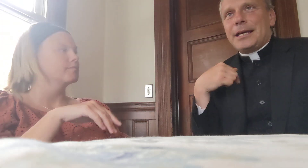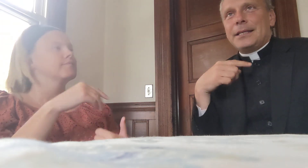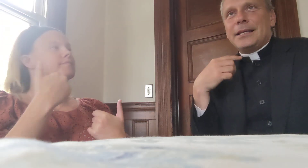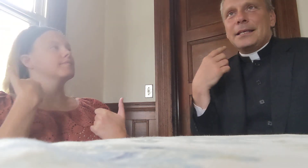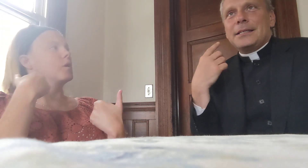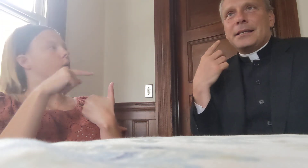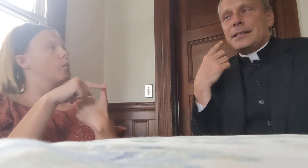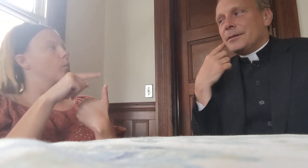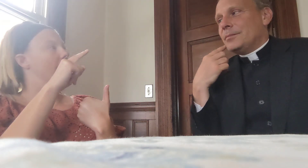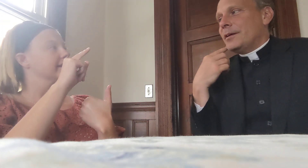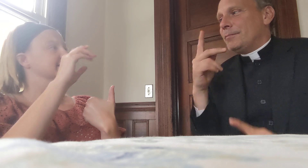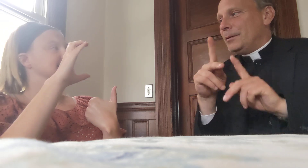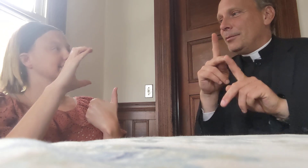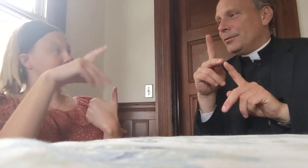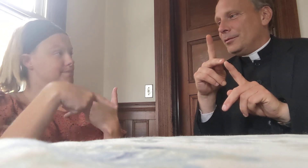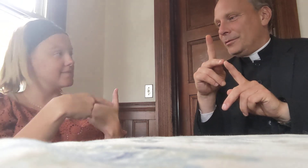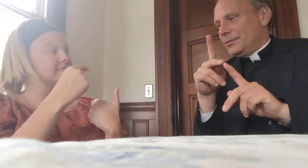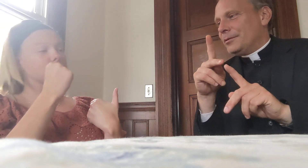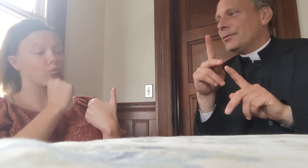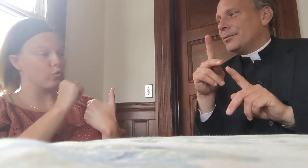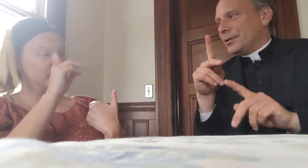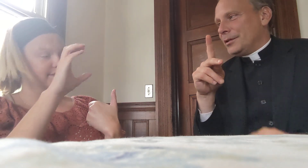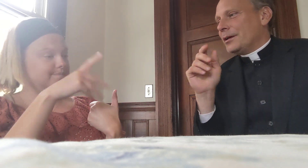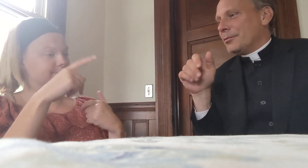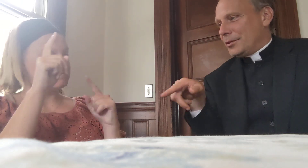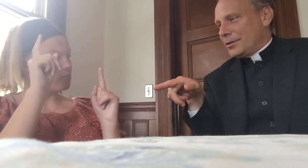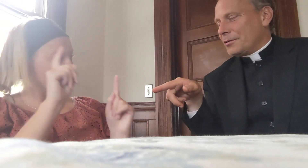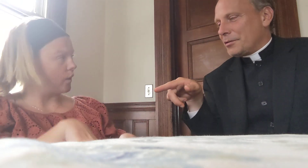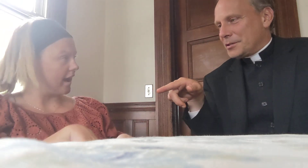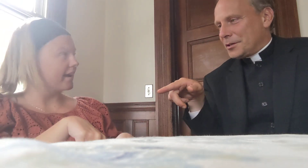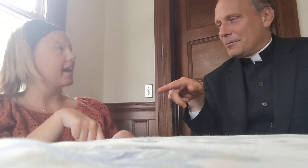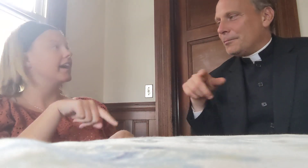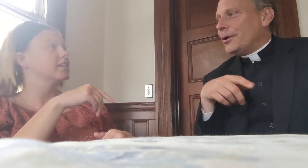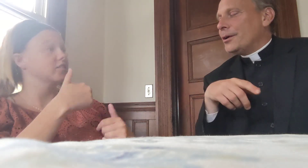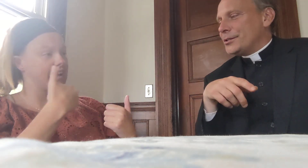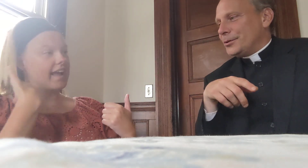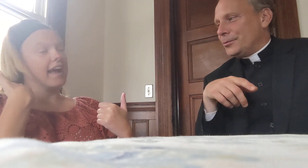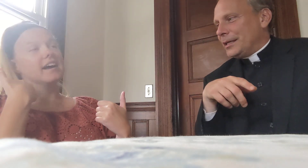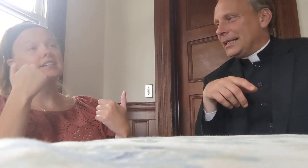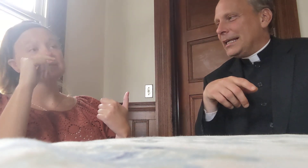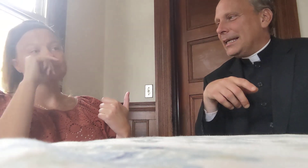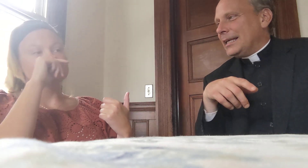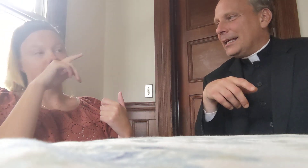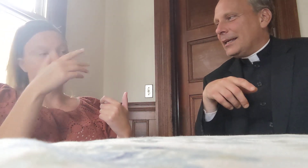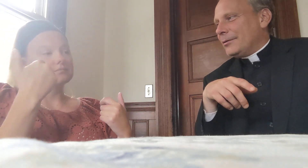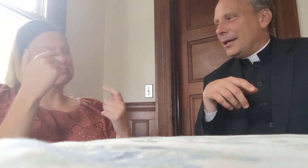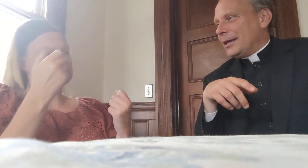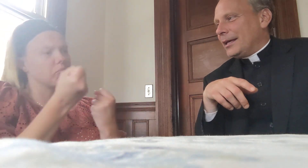had some deaf people with, yeah, with cerebral palsy who went, and we had,